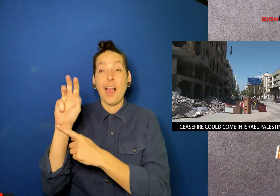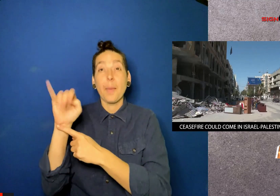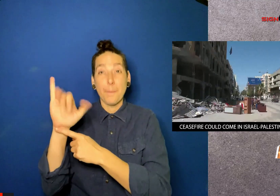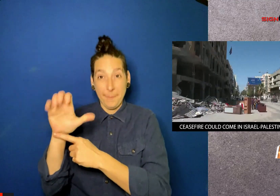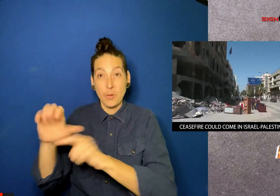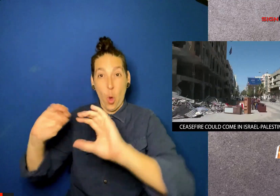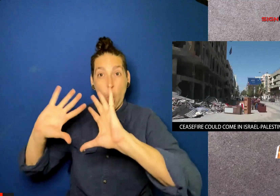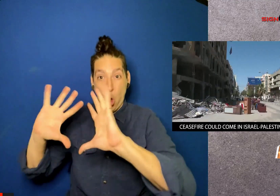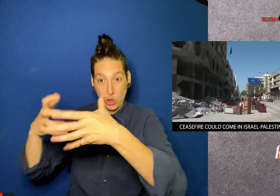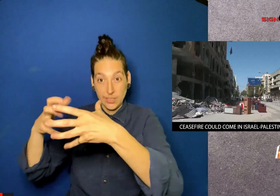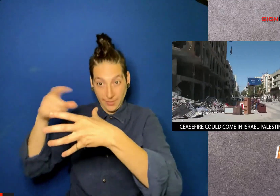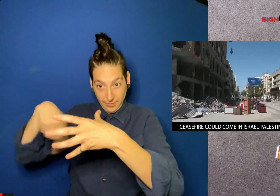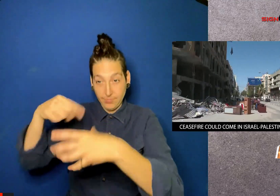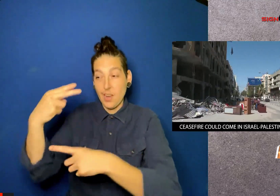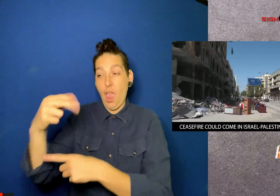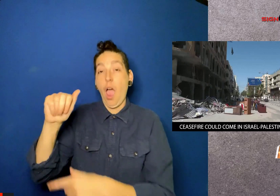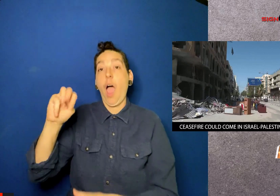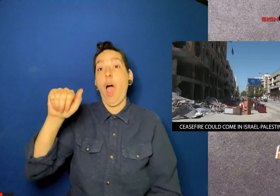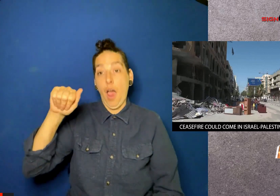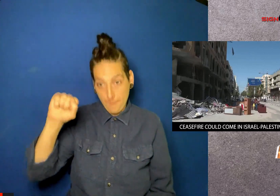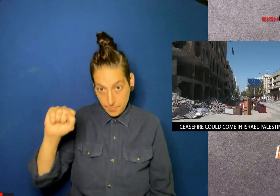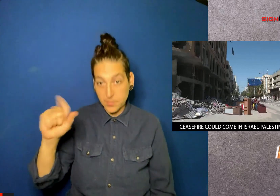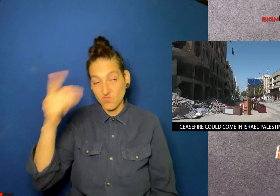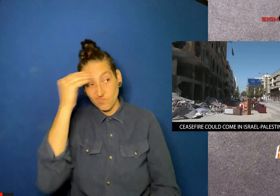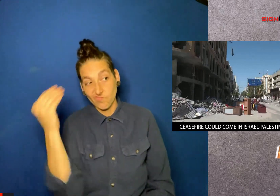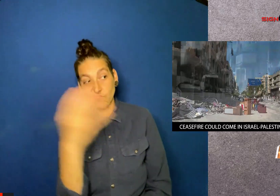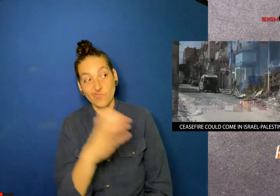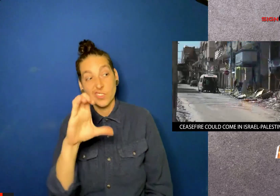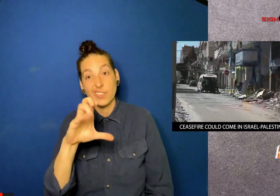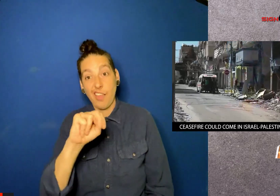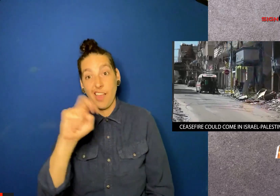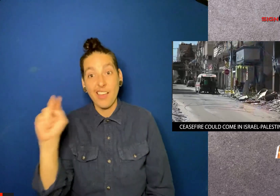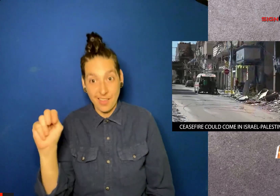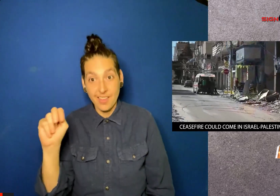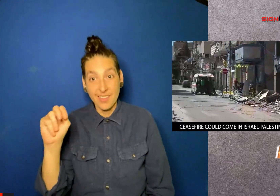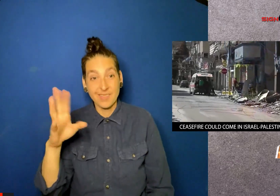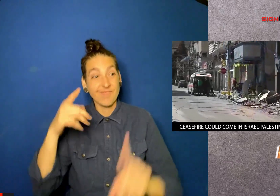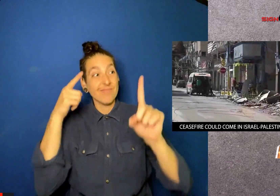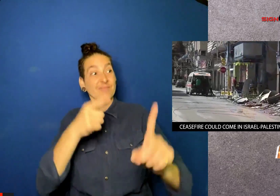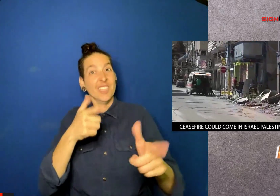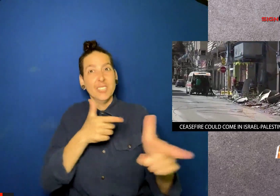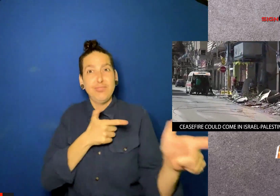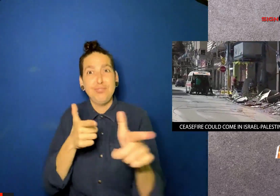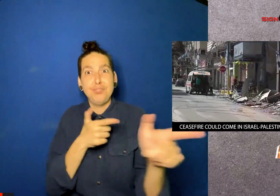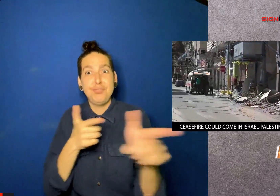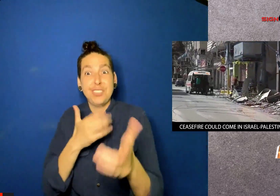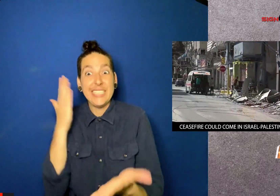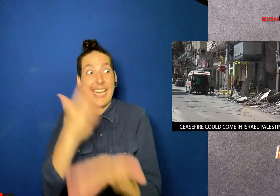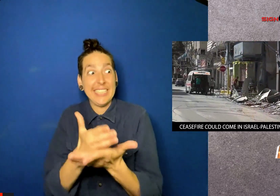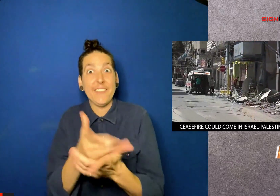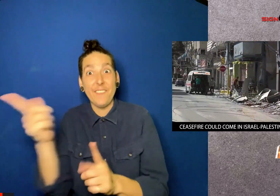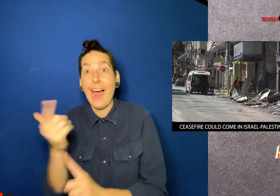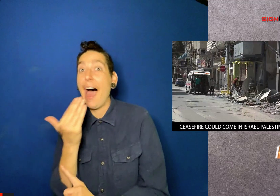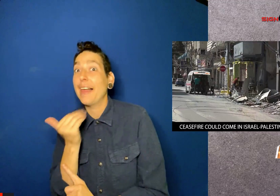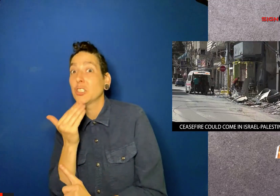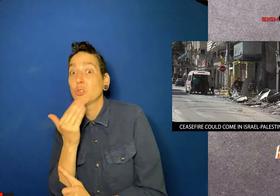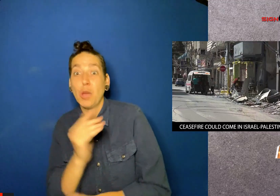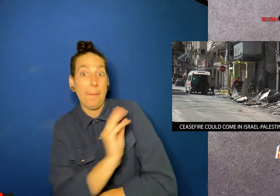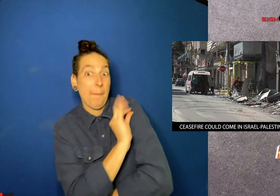Wednesday, militant fundamentalist Islamic organization Hamas told CNN that a ceasefire